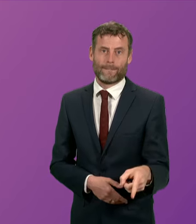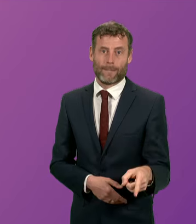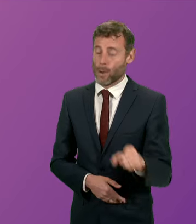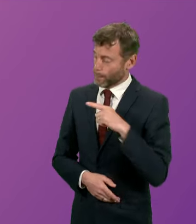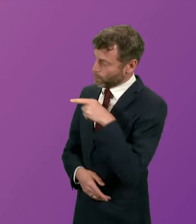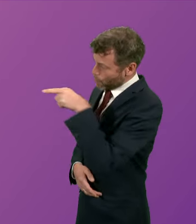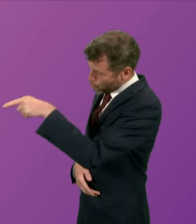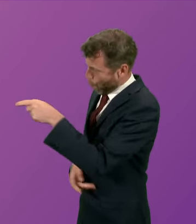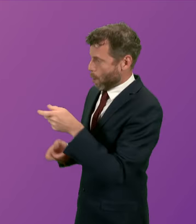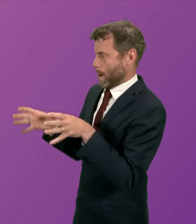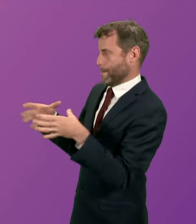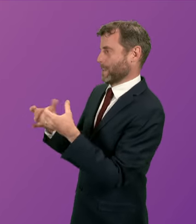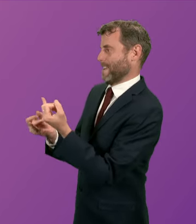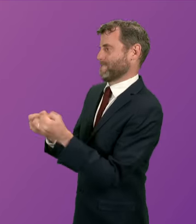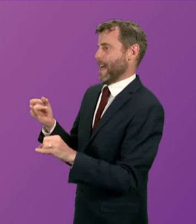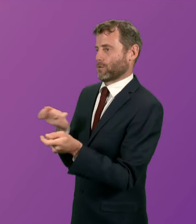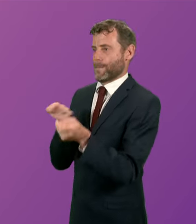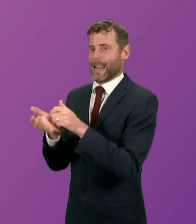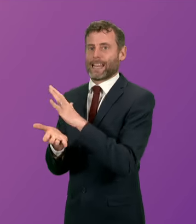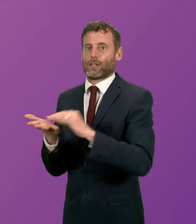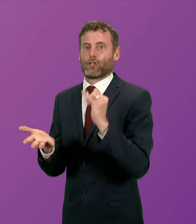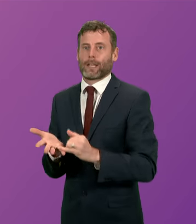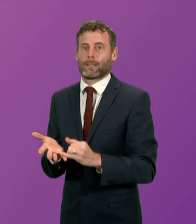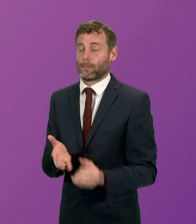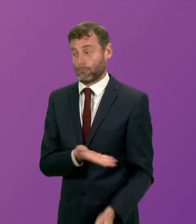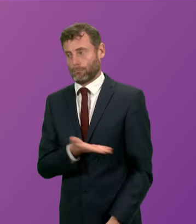party's failure and incompetence? First minister.